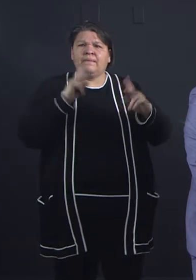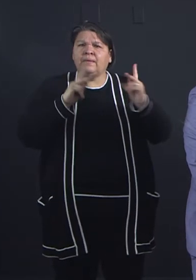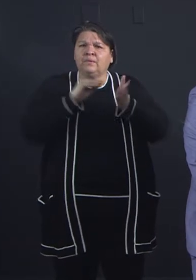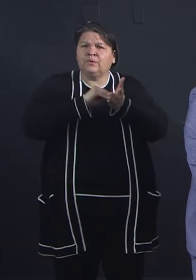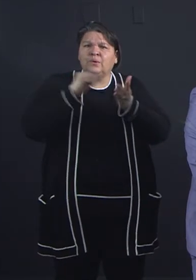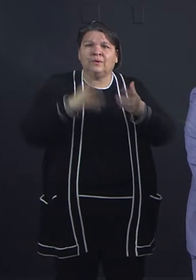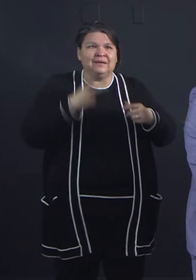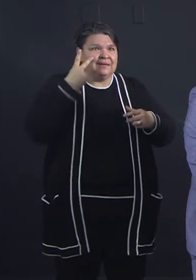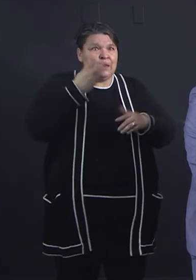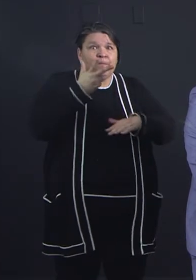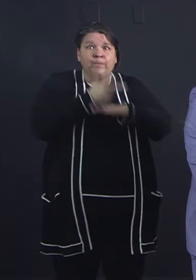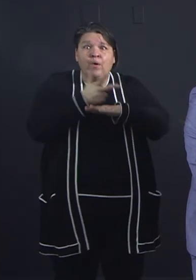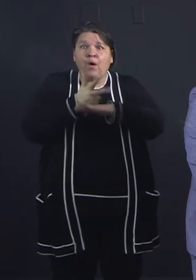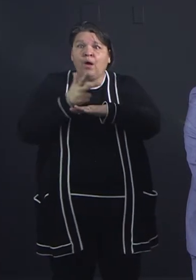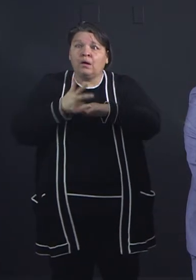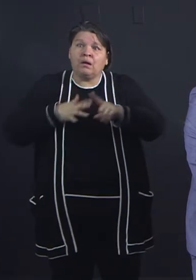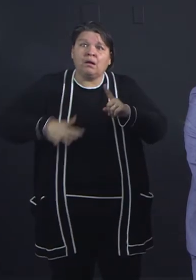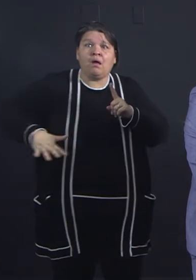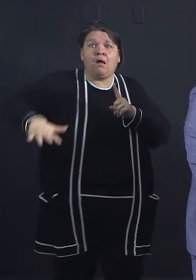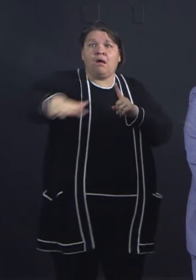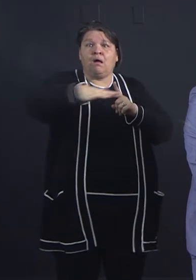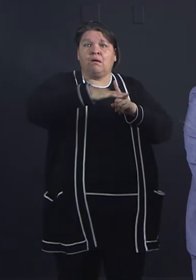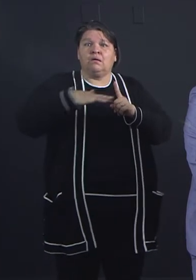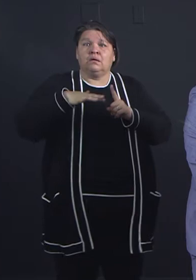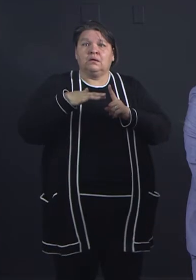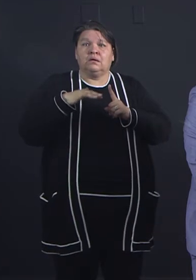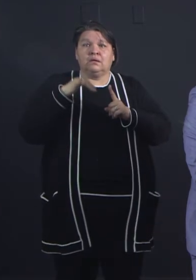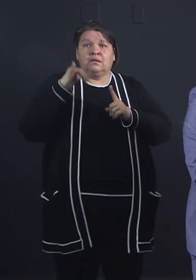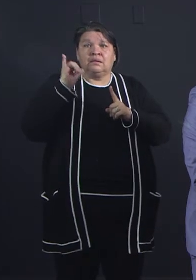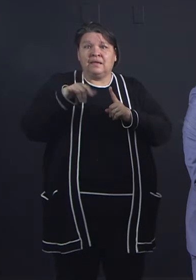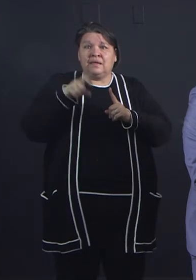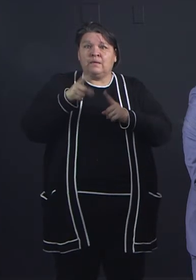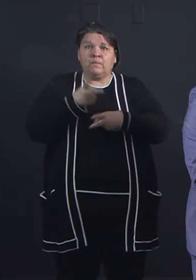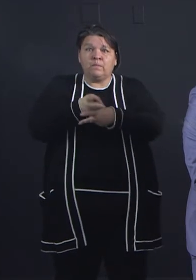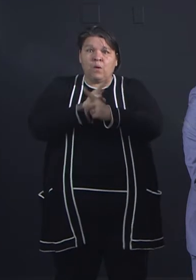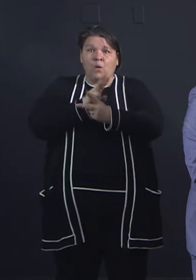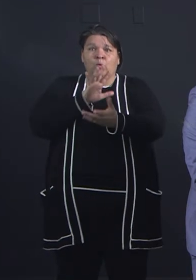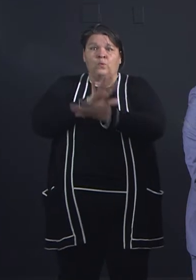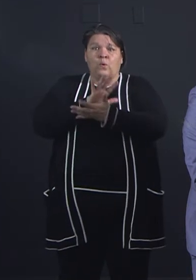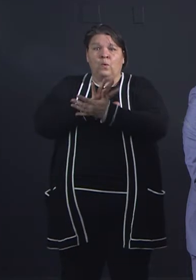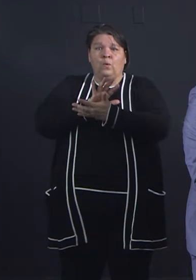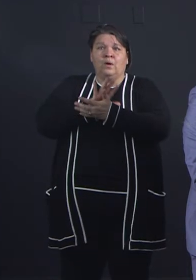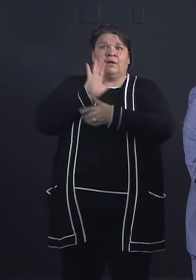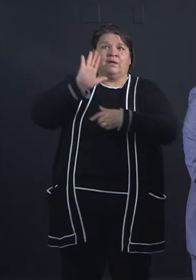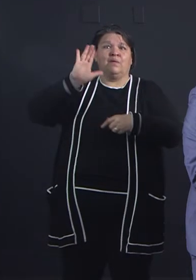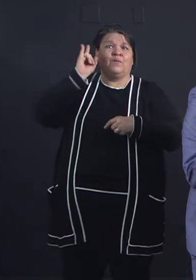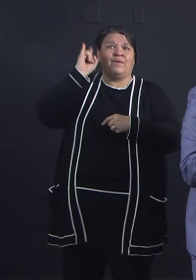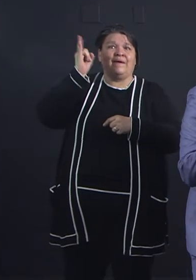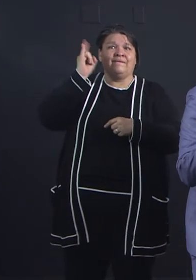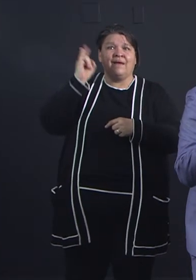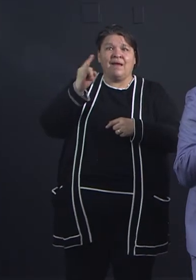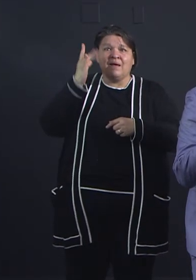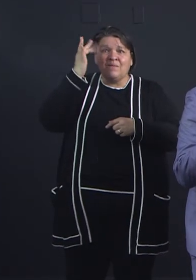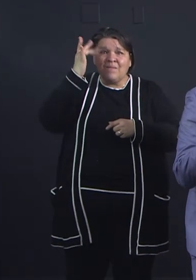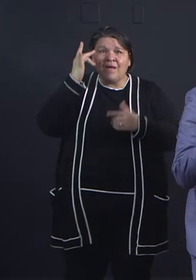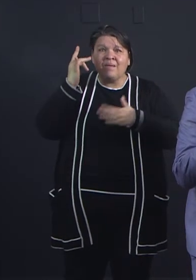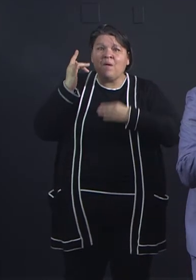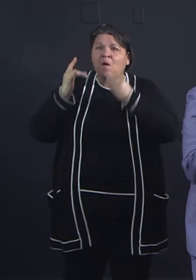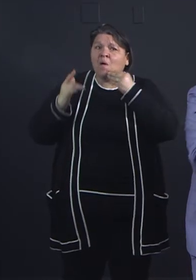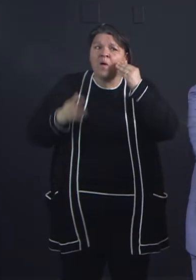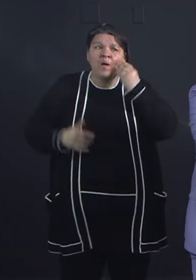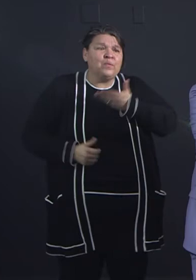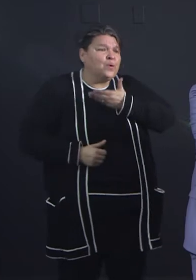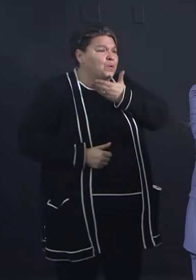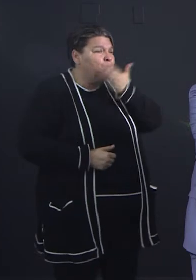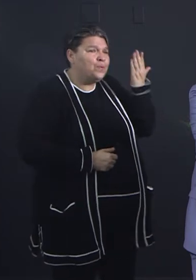parking lots doing their homework because they didn't have Wi-Fi at home. Sure. And what we found is in some communities, they'll take a school bus